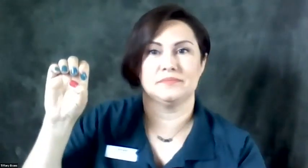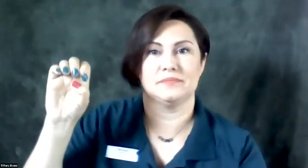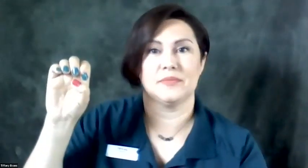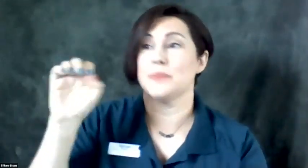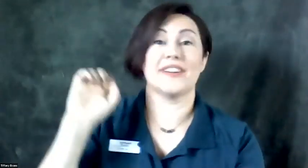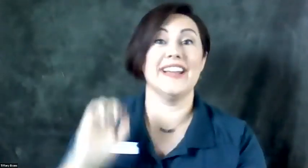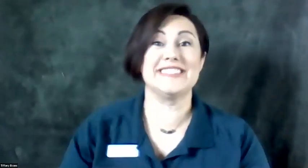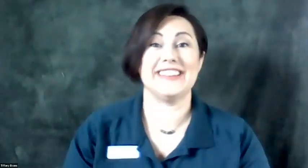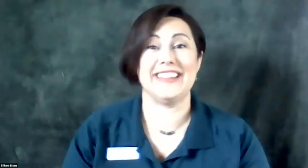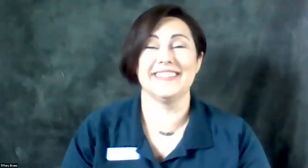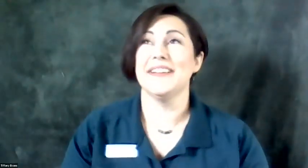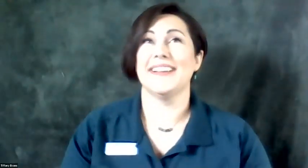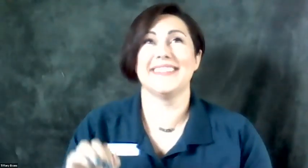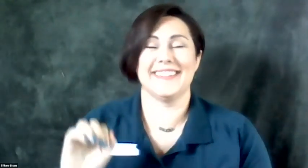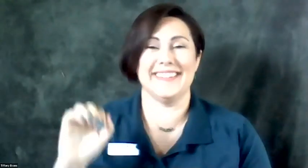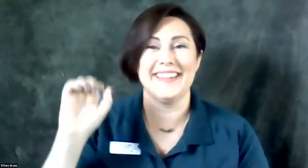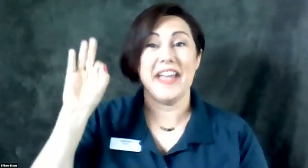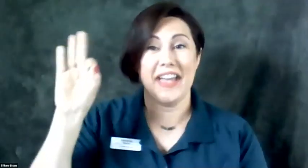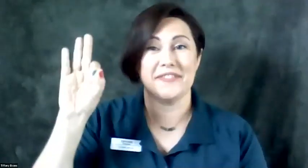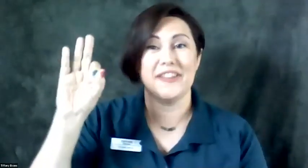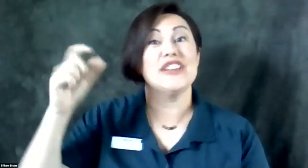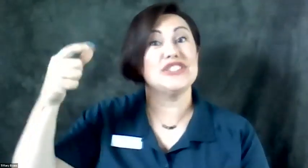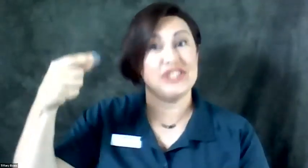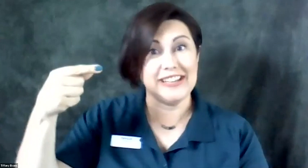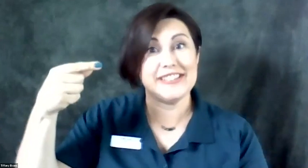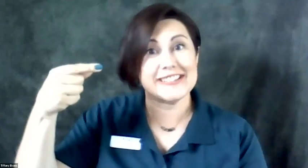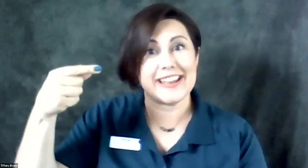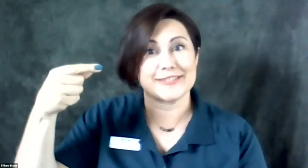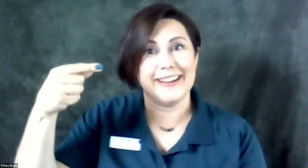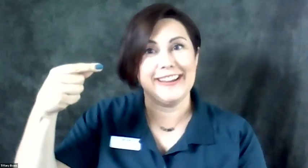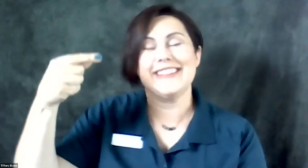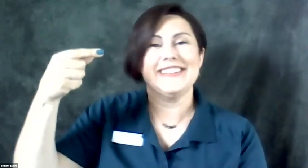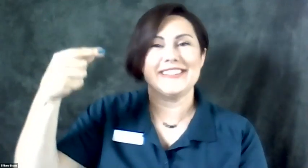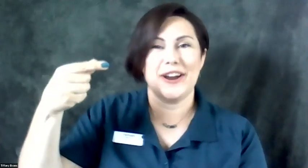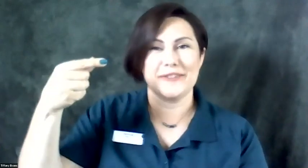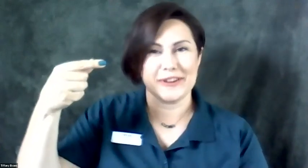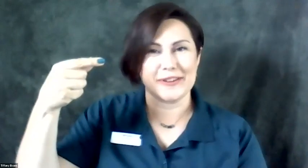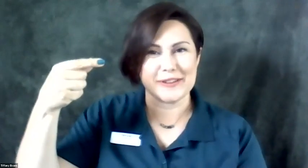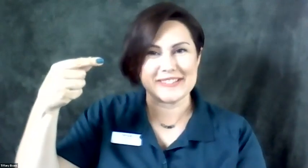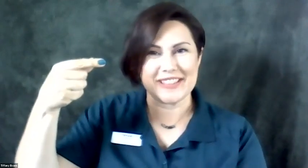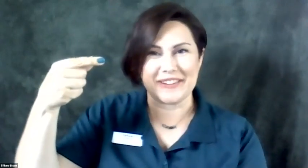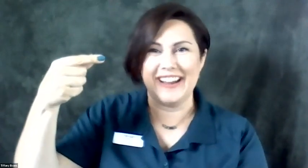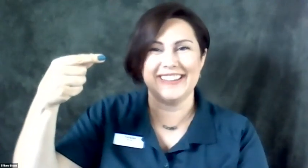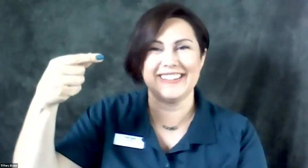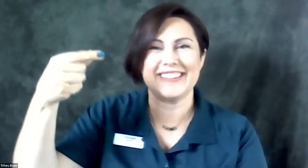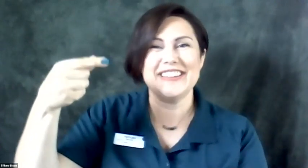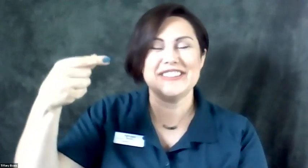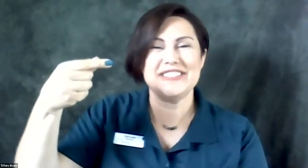I'm sorry I said E F G. G is next right? It's hard when you're going a little bit slower. G